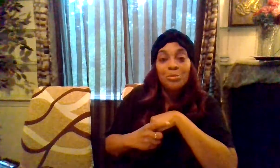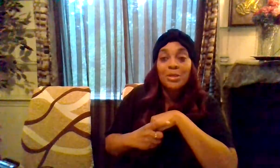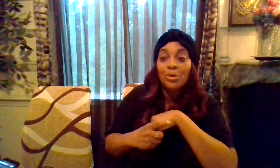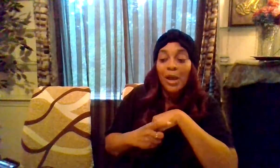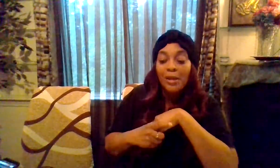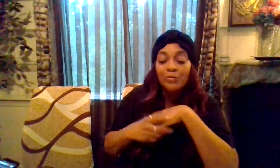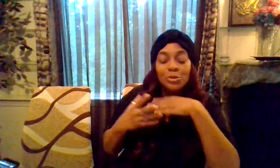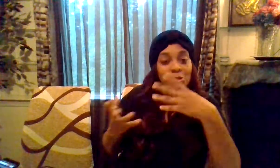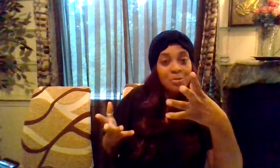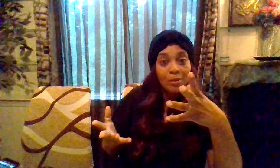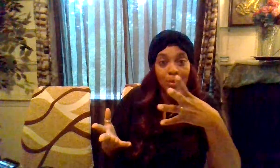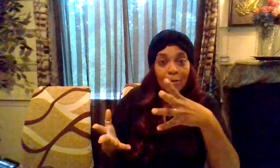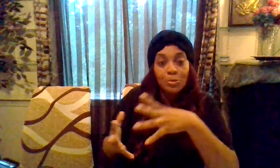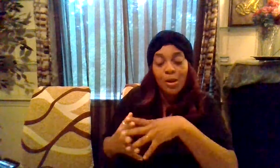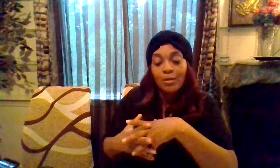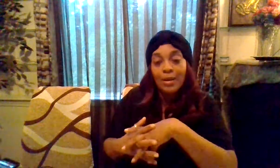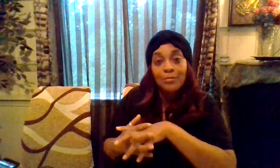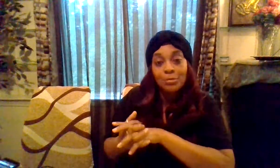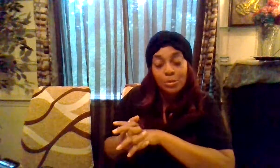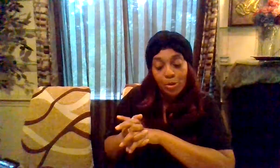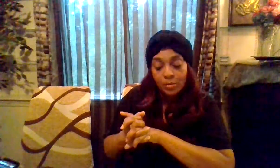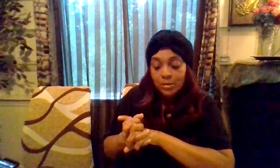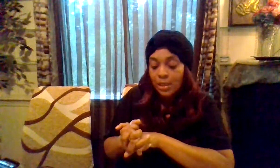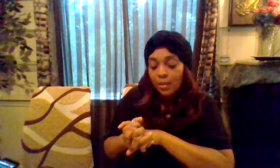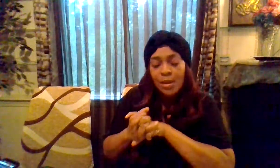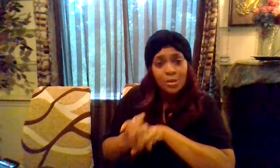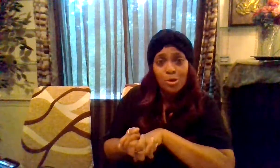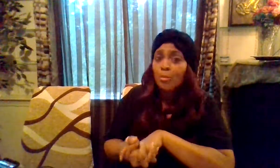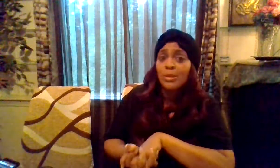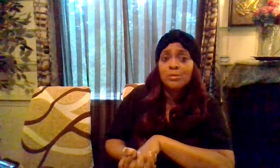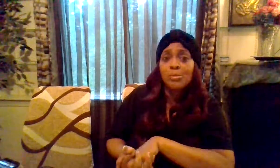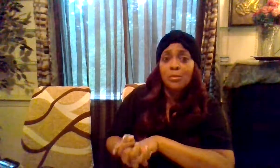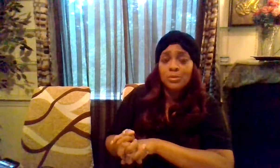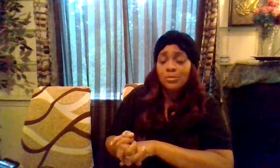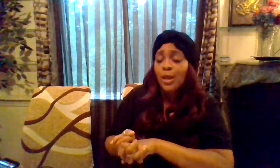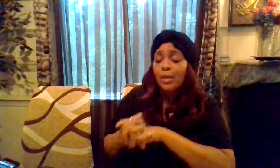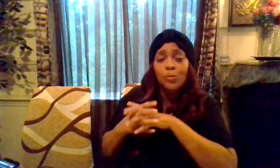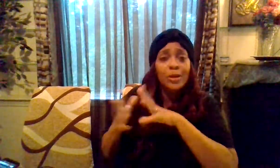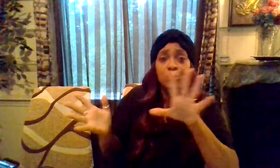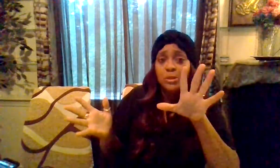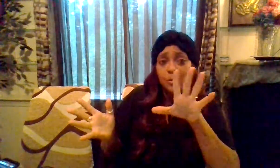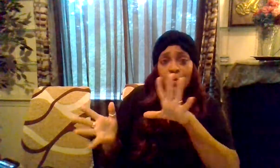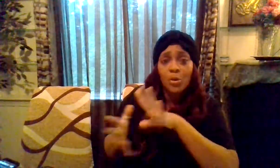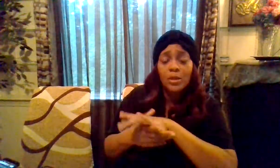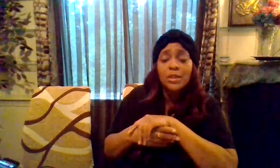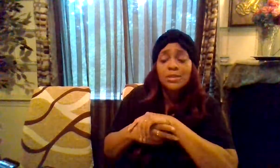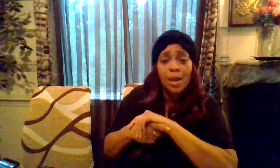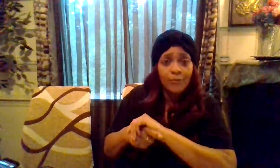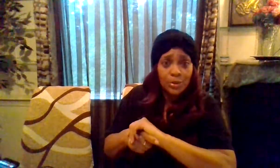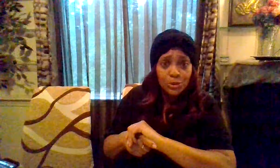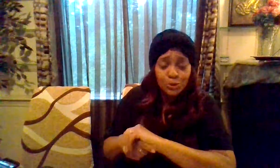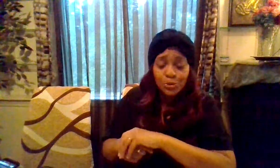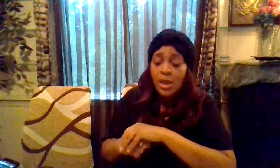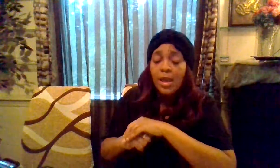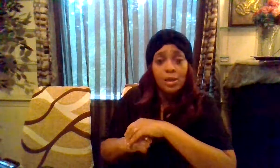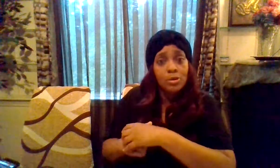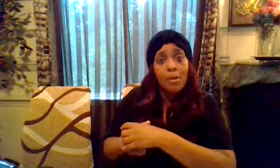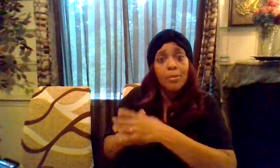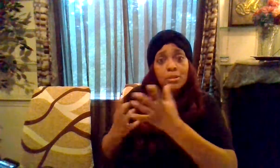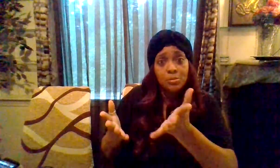be in your life and just be able to help you out to have a deeper understanding so i'm best to be able to do that and whatever we speak on is confidential and i'll try my best to